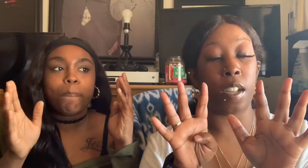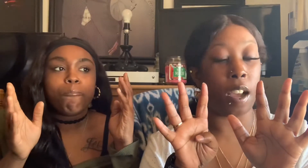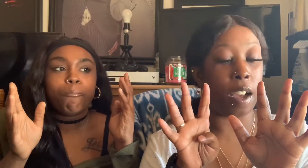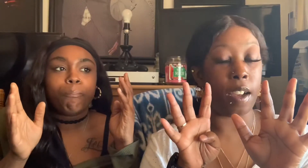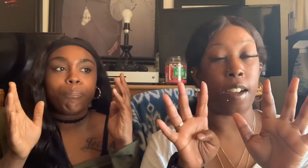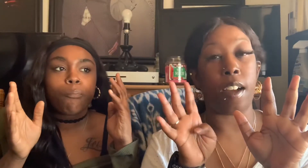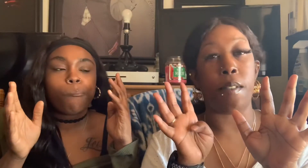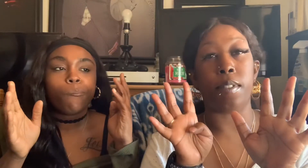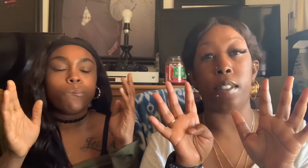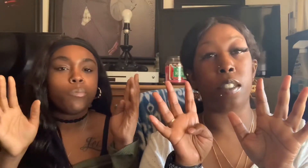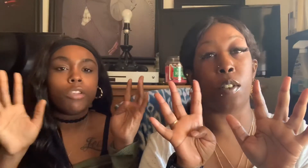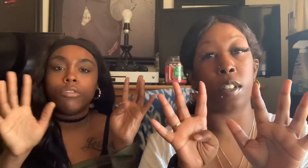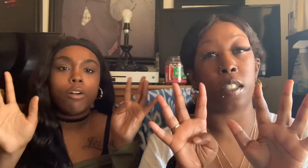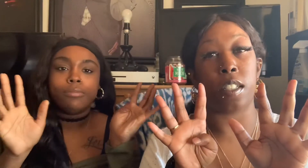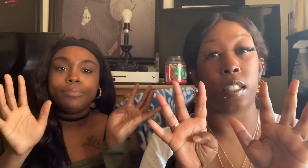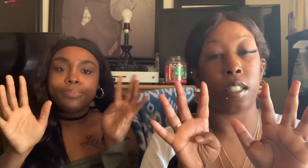I haven't stolen anything. No.